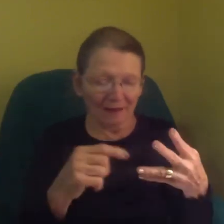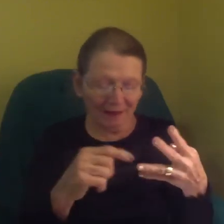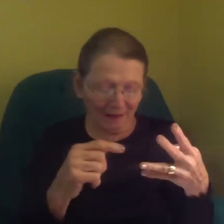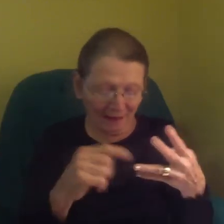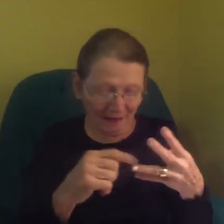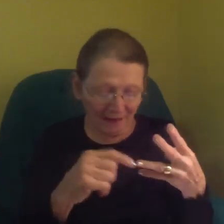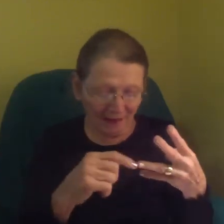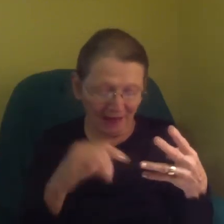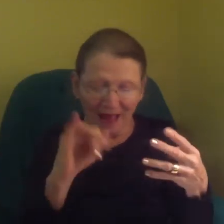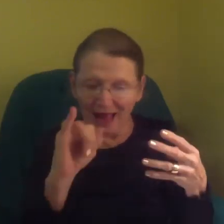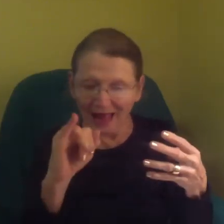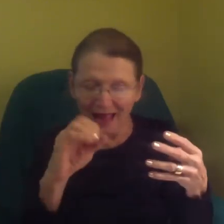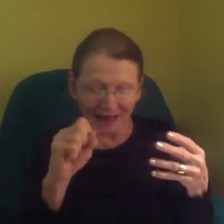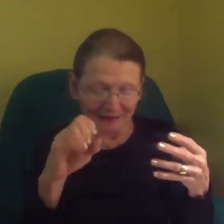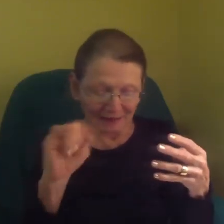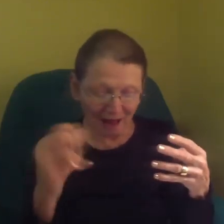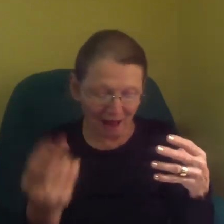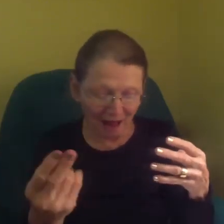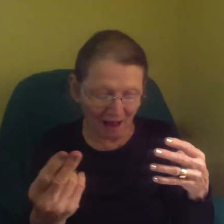I don't know.